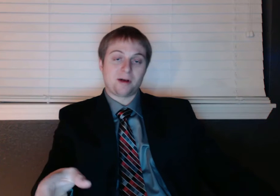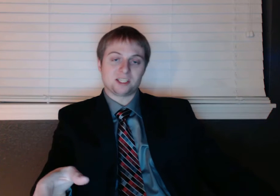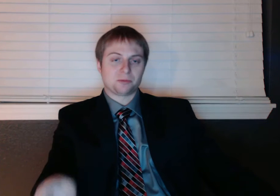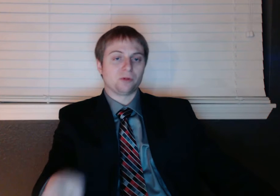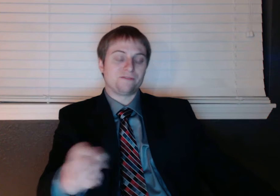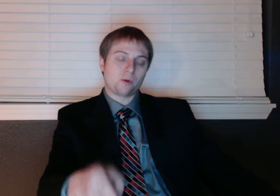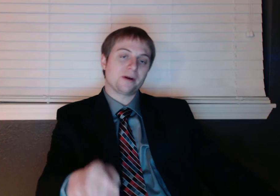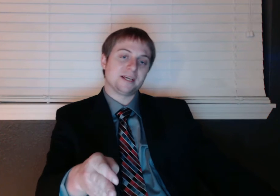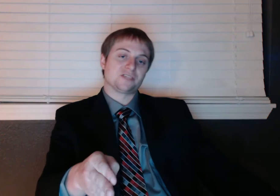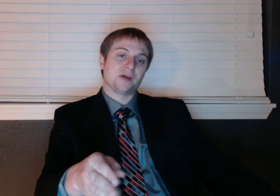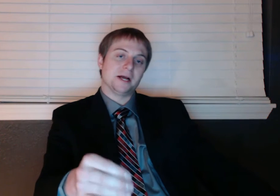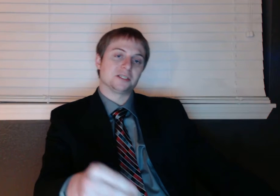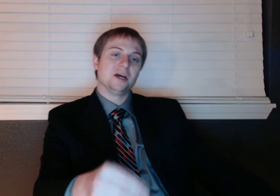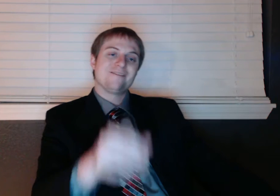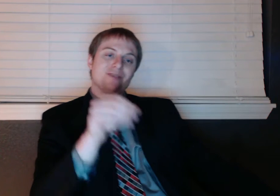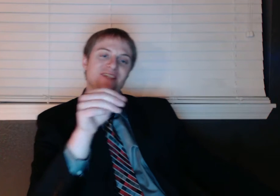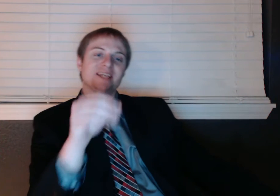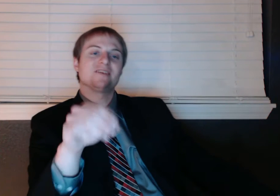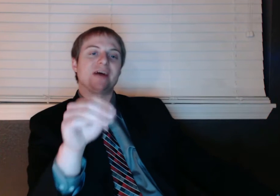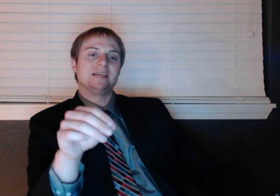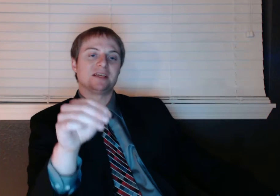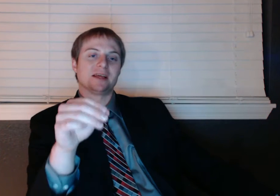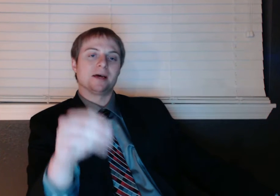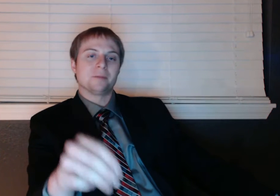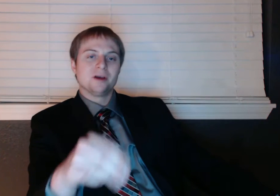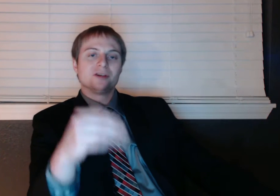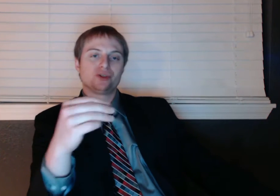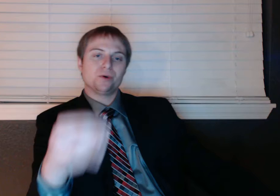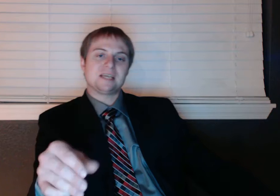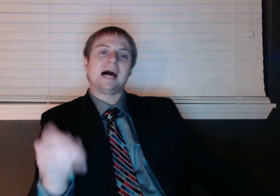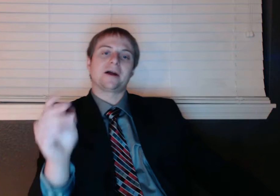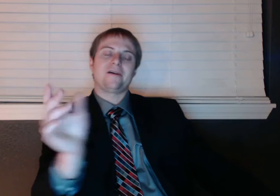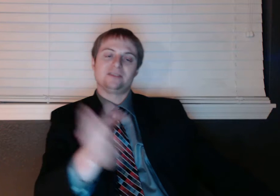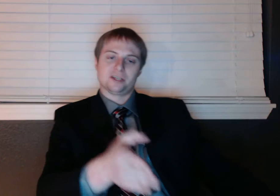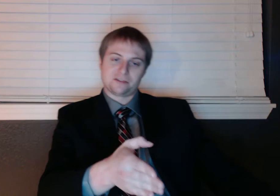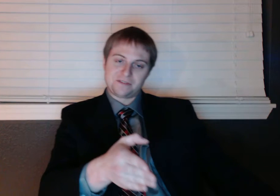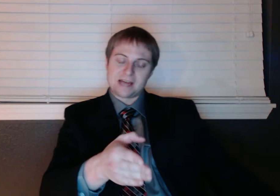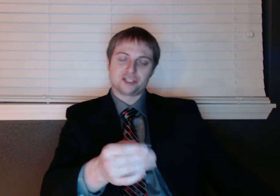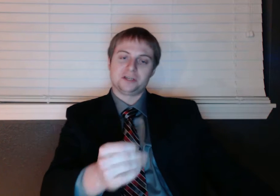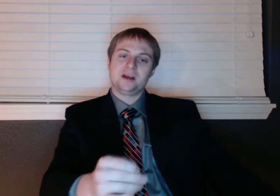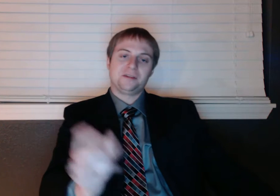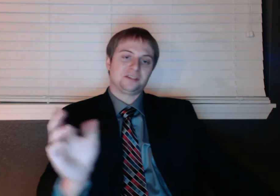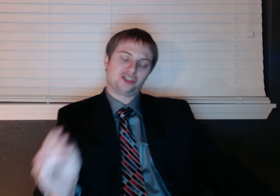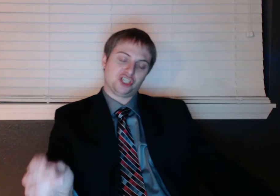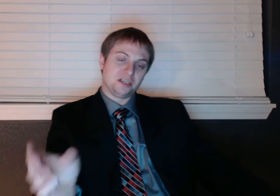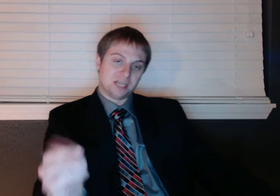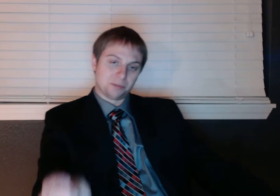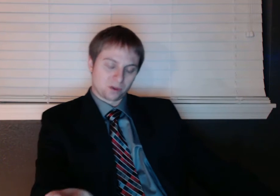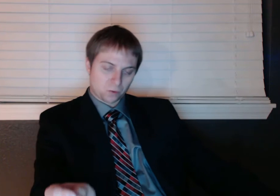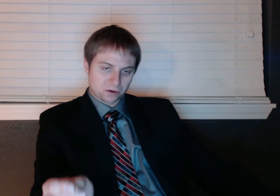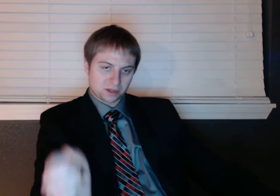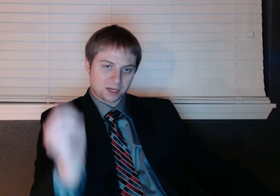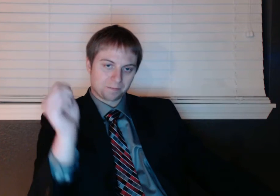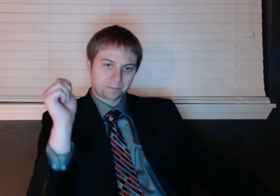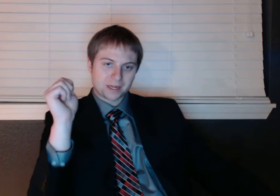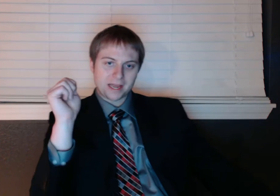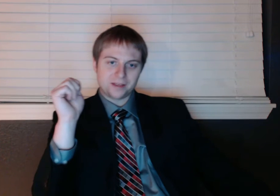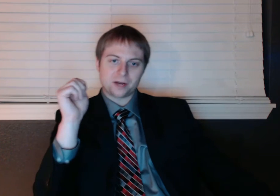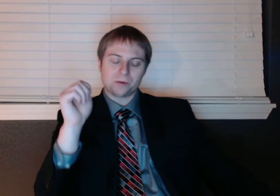responsible for his fans, for incentivizing them to attack her in such a fashion that she deemed unworthy. And not